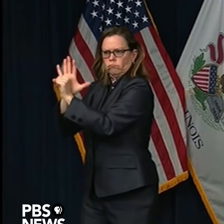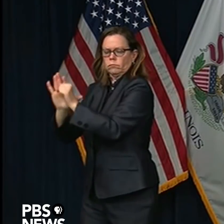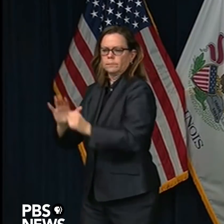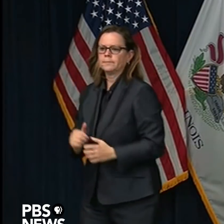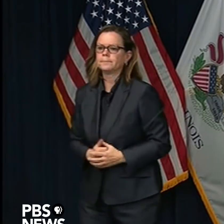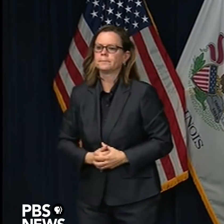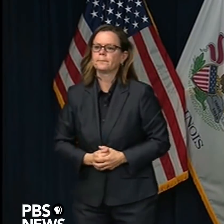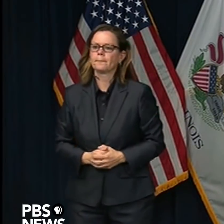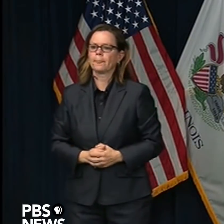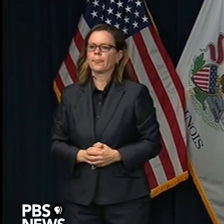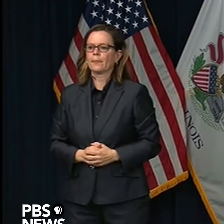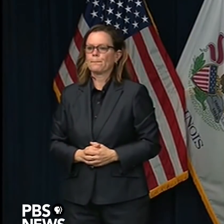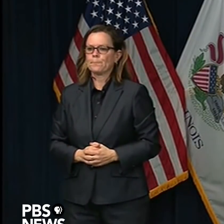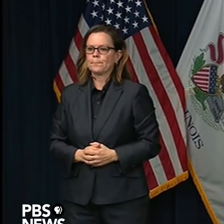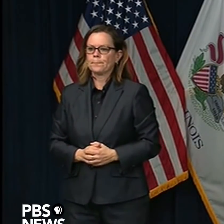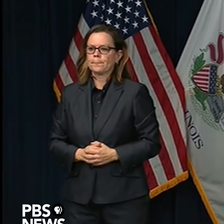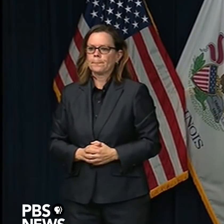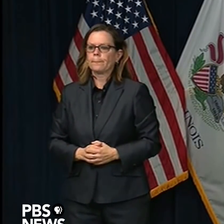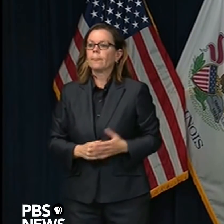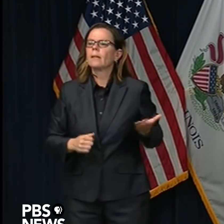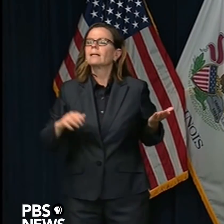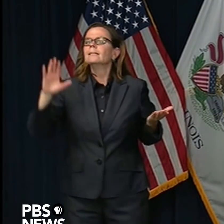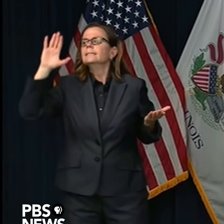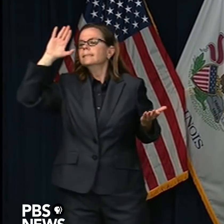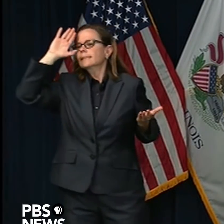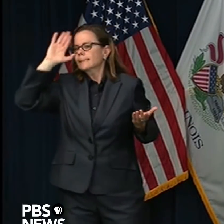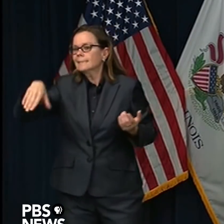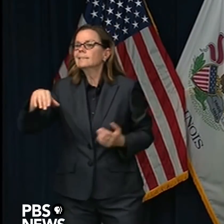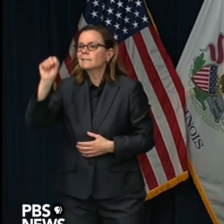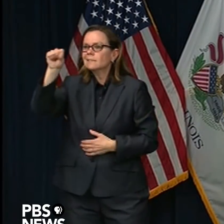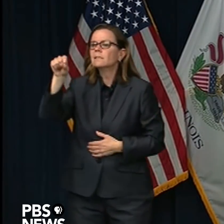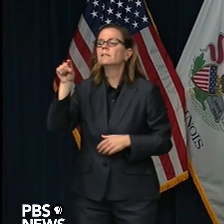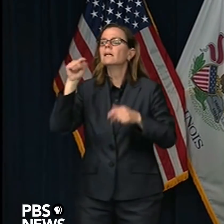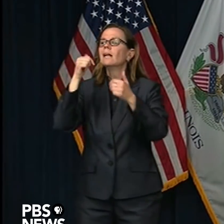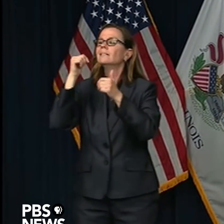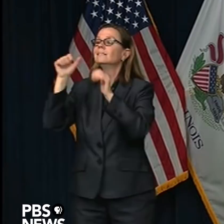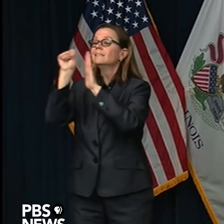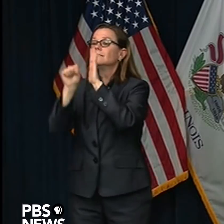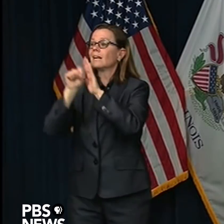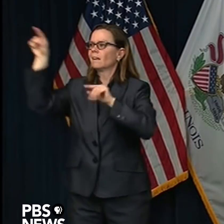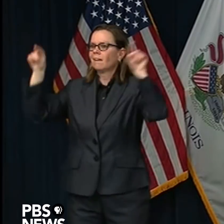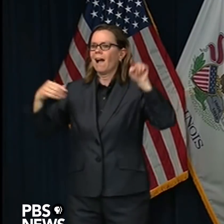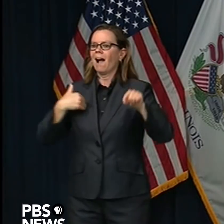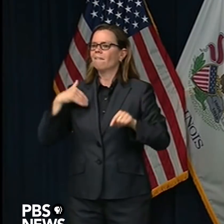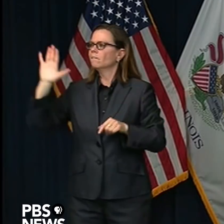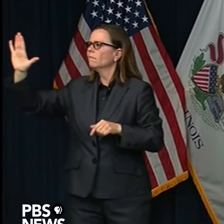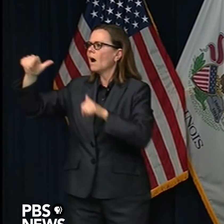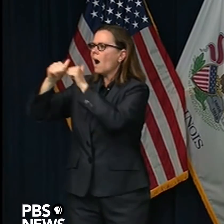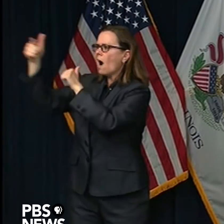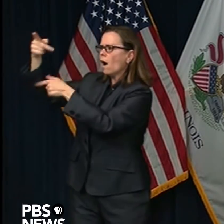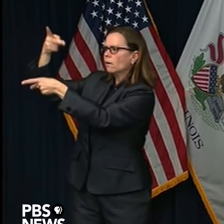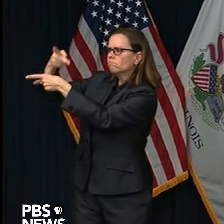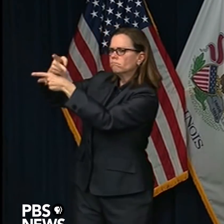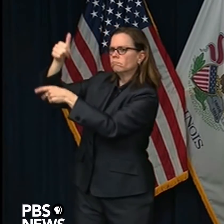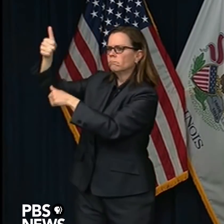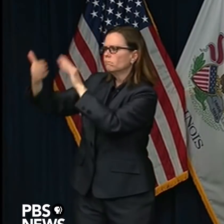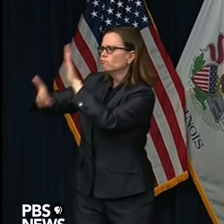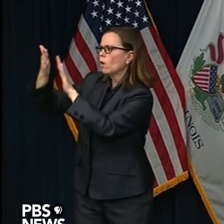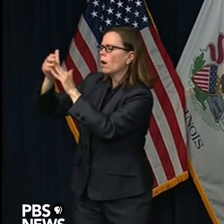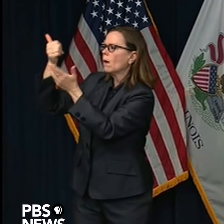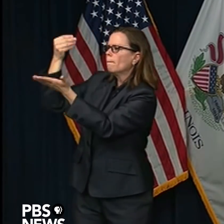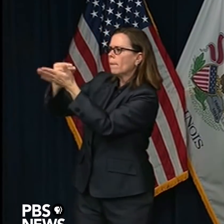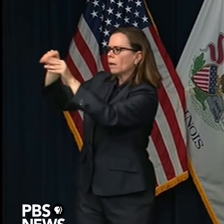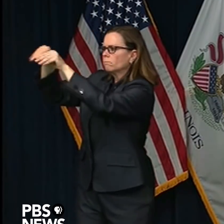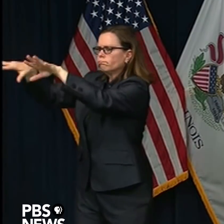adjustment of the rules because states operate differently one to another, how they manage all of their affairs, and it isn't maybe written